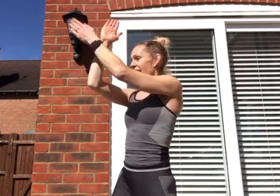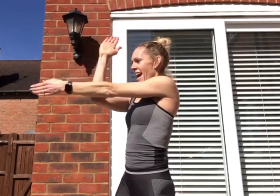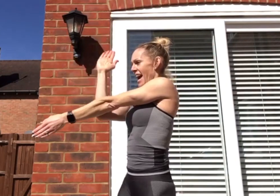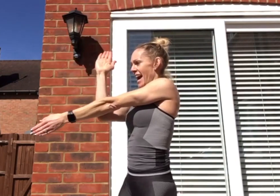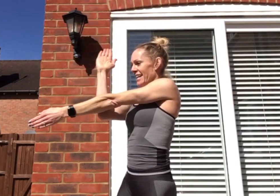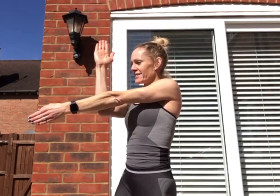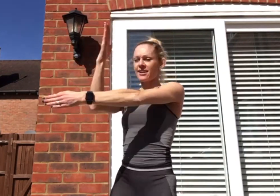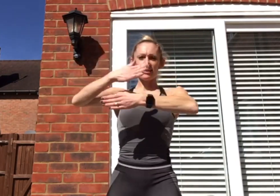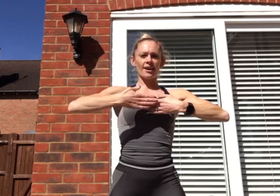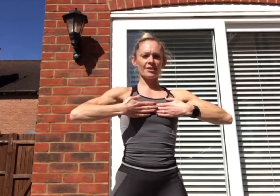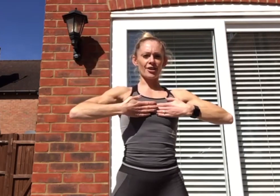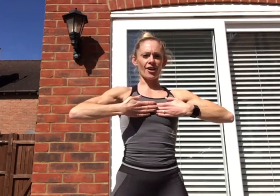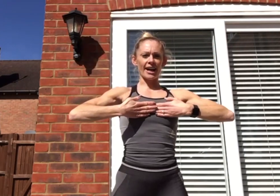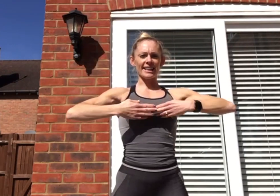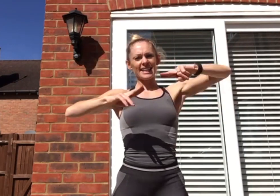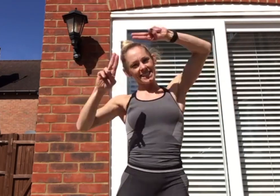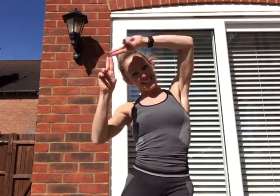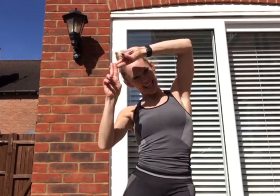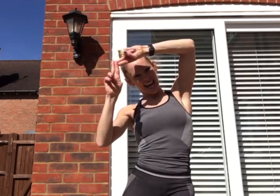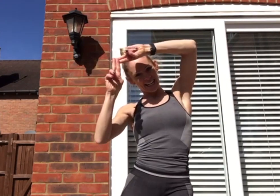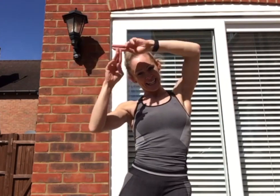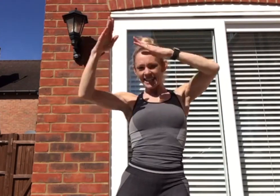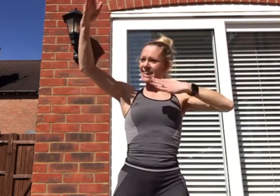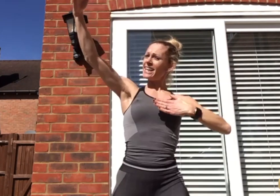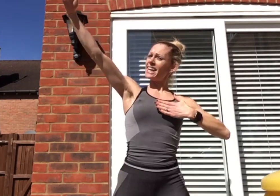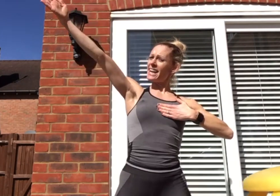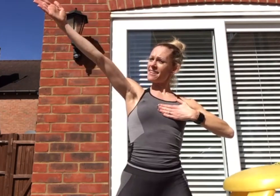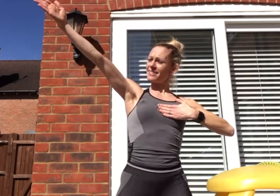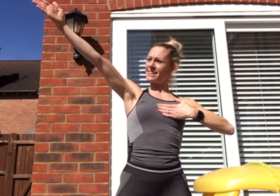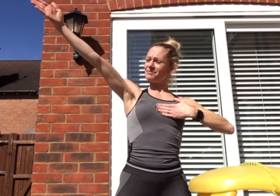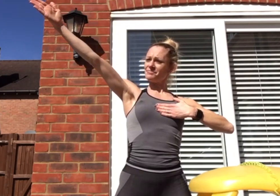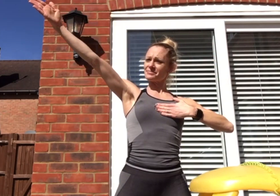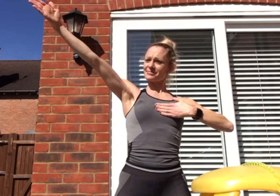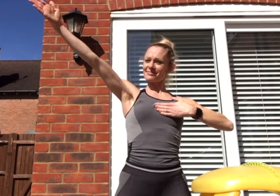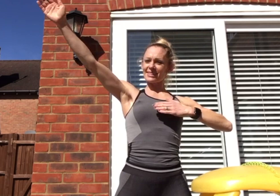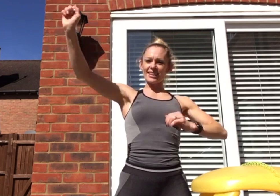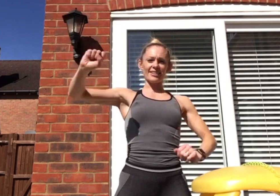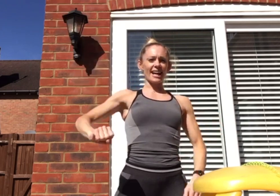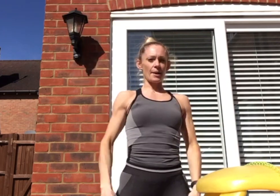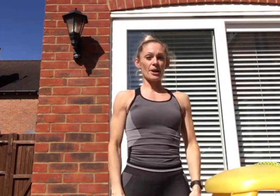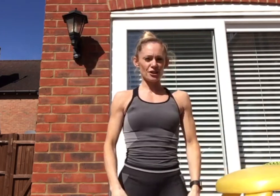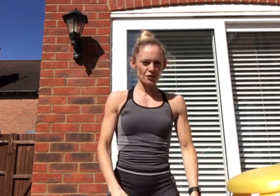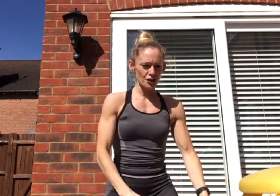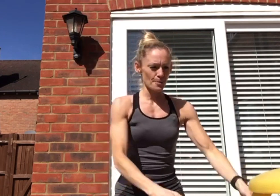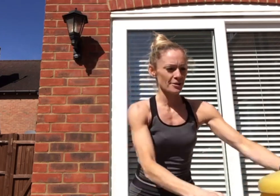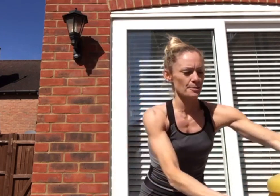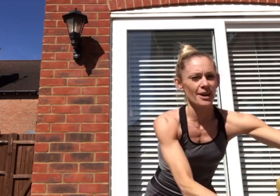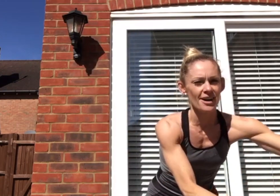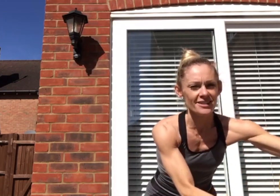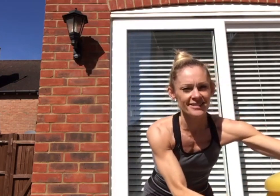8, 9, 10, 11. Okay, my children are about to pass.